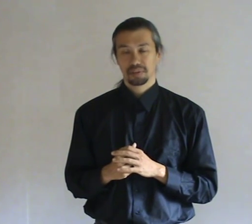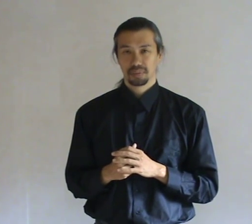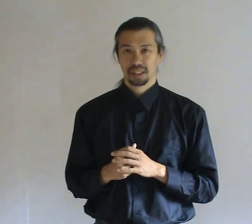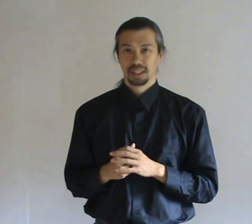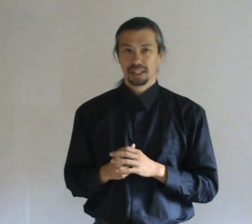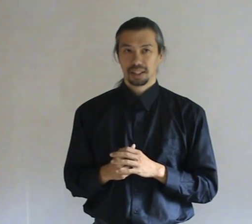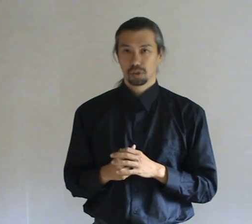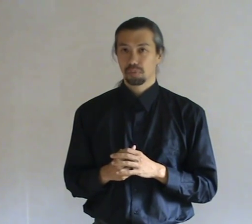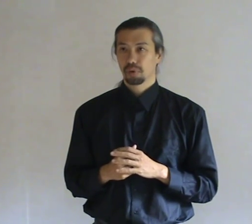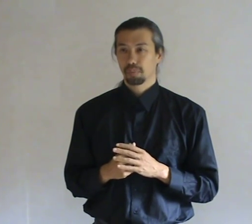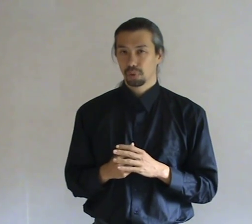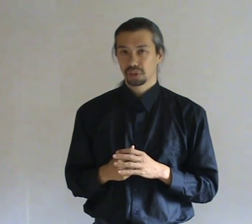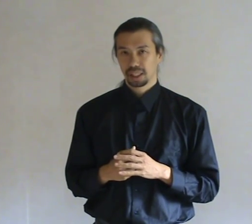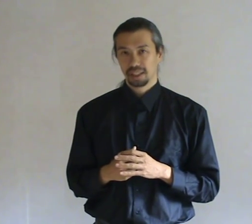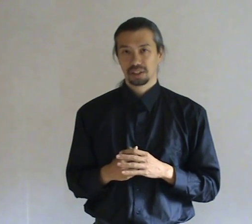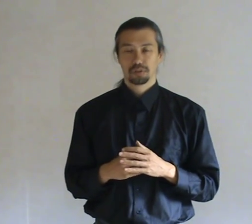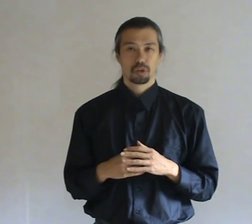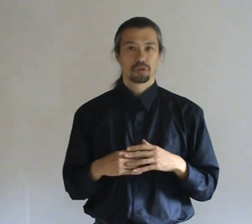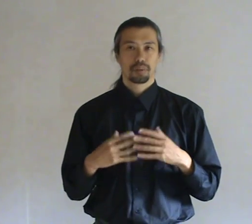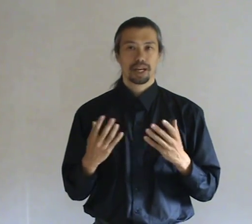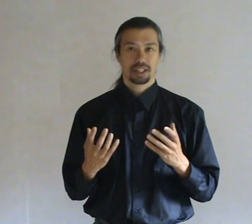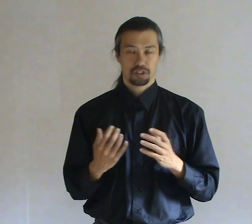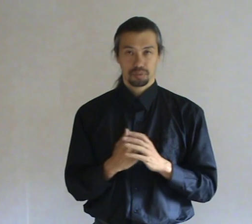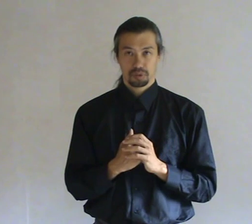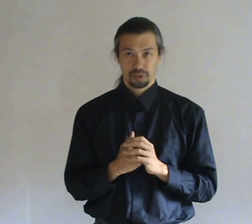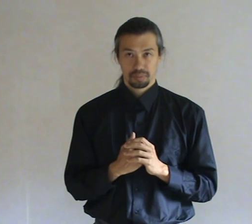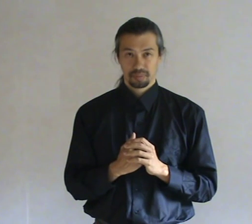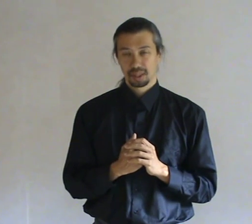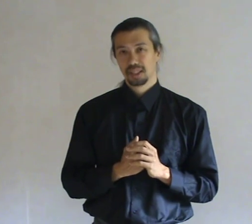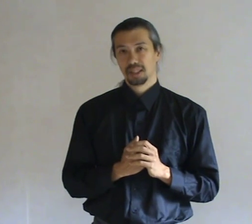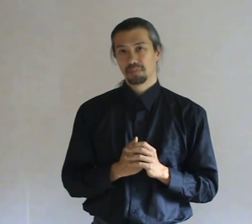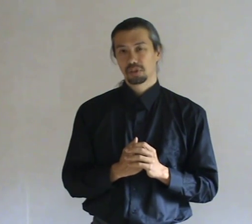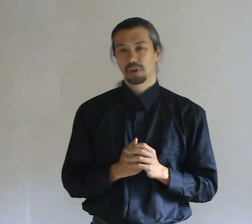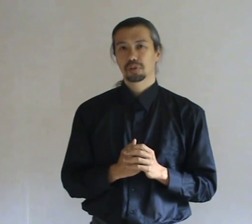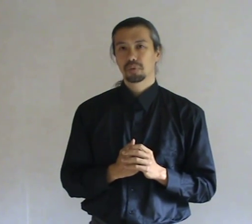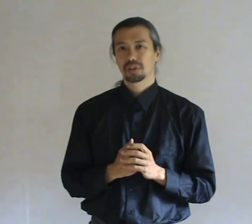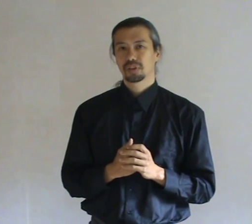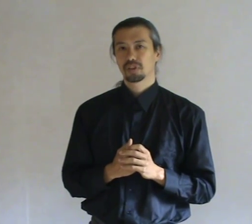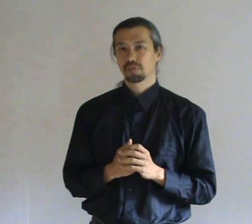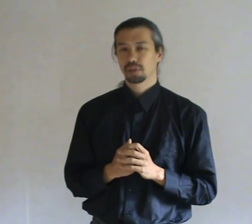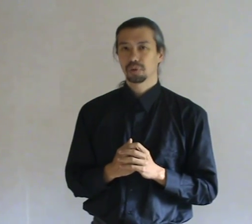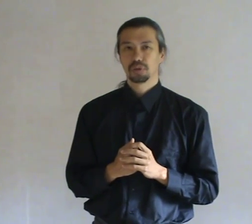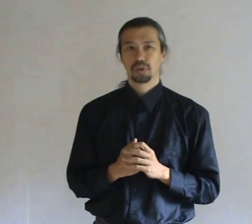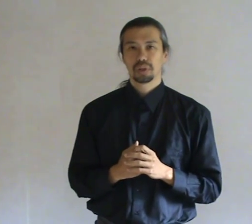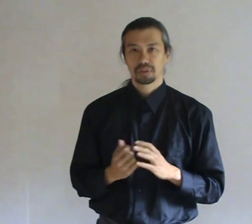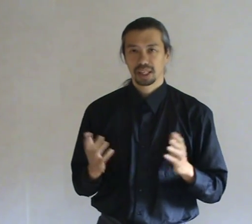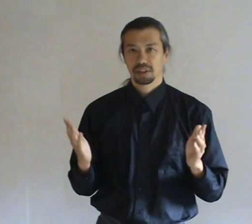Fire. And also. More importantly. It dissolves. Their mechanisms. Because. Often. What. A spirit. If. It cannot.